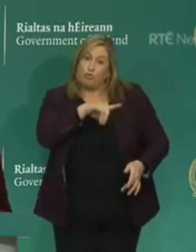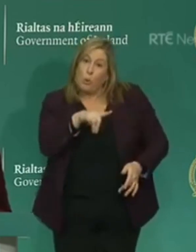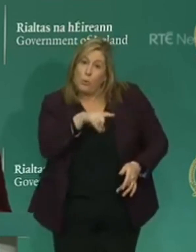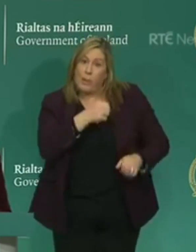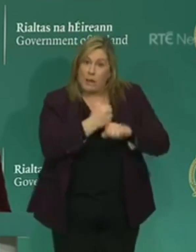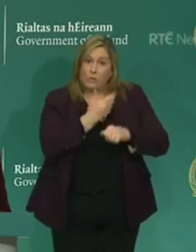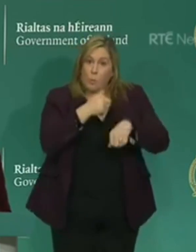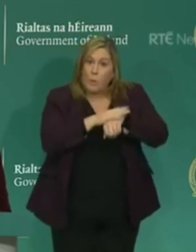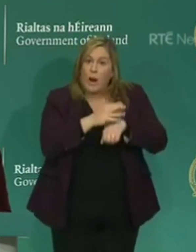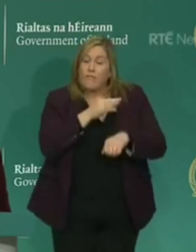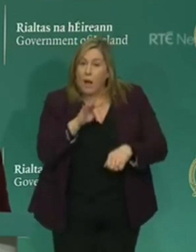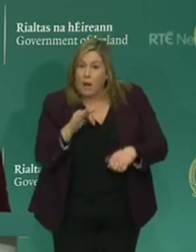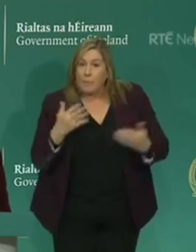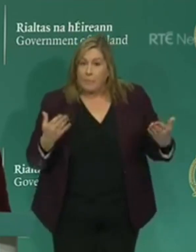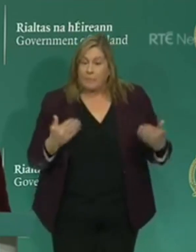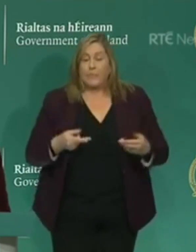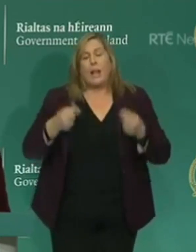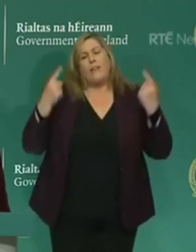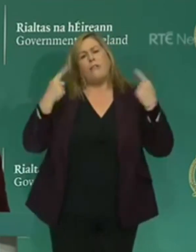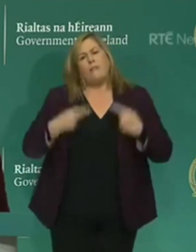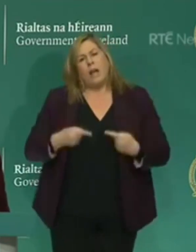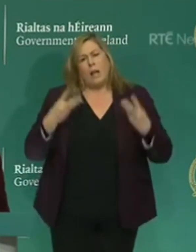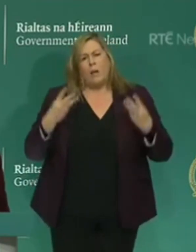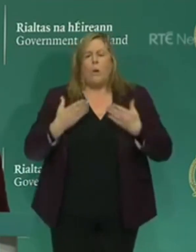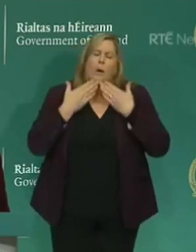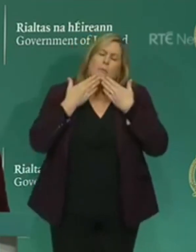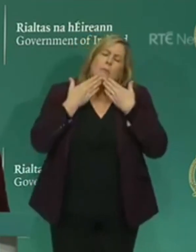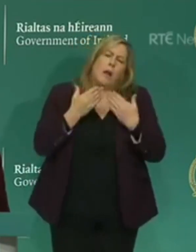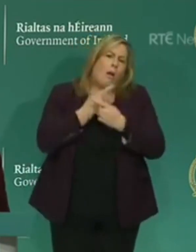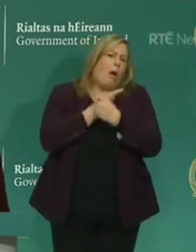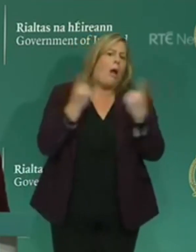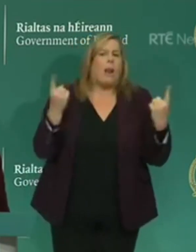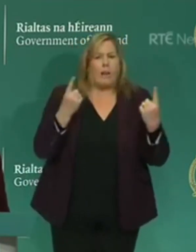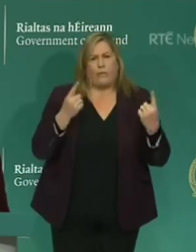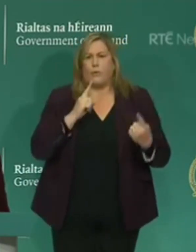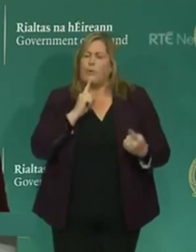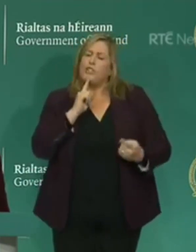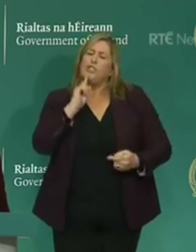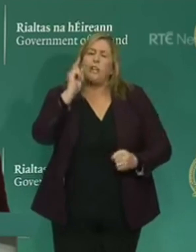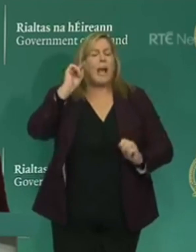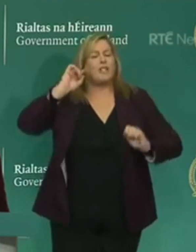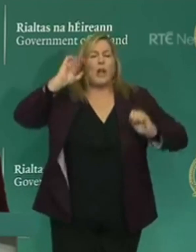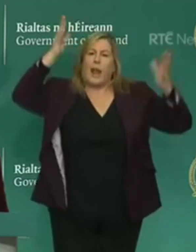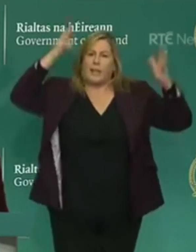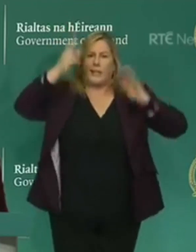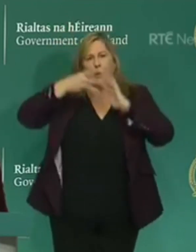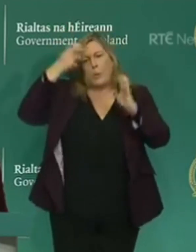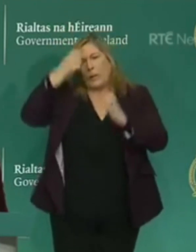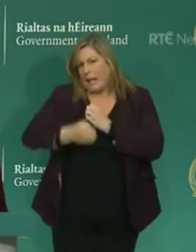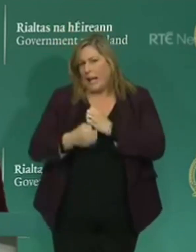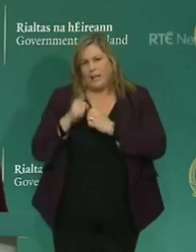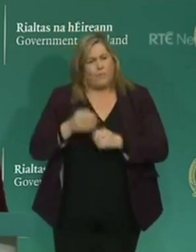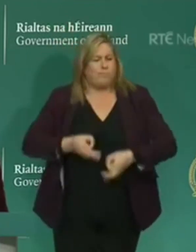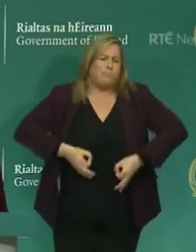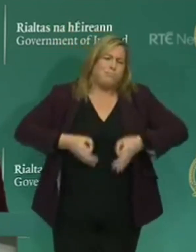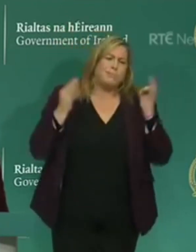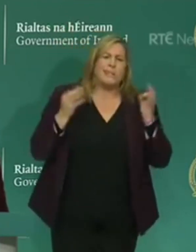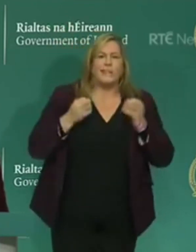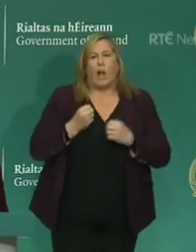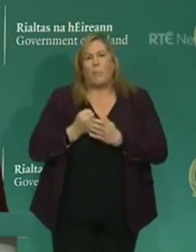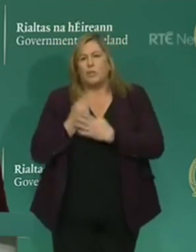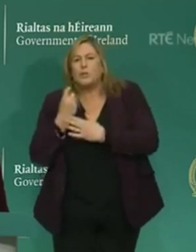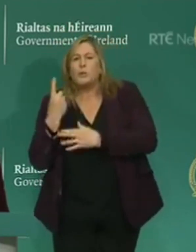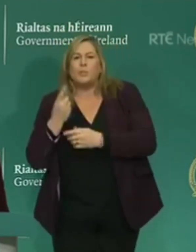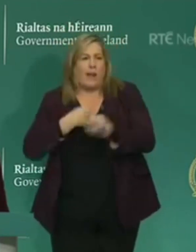Finally, we would like to sincerely thank all of you who shone your light over the weekend. This provided an opportunity to come together